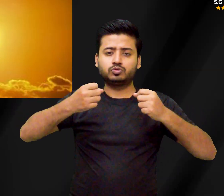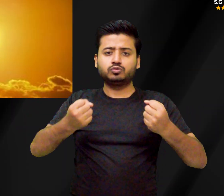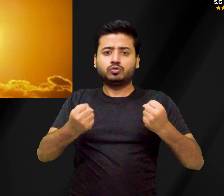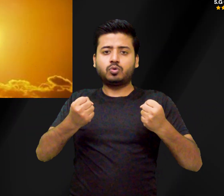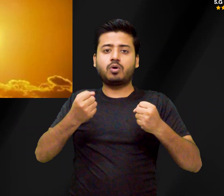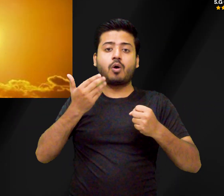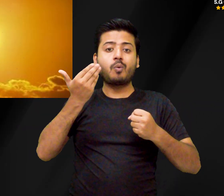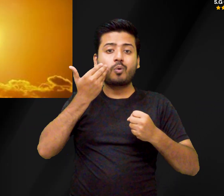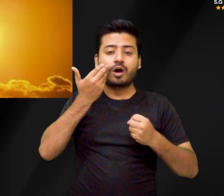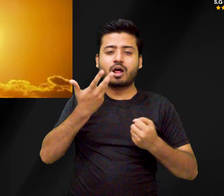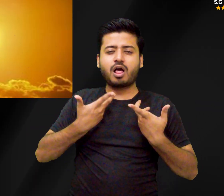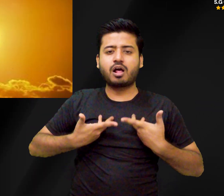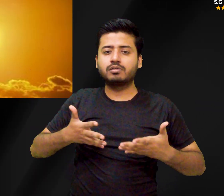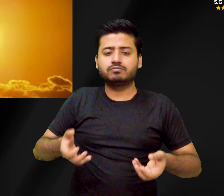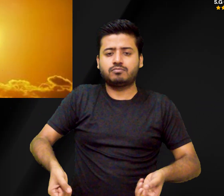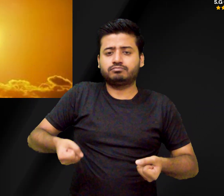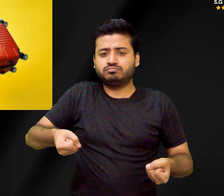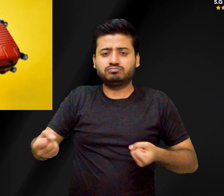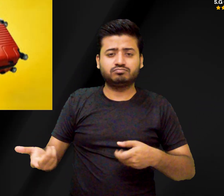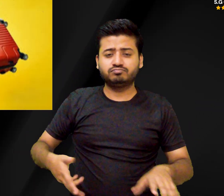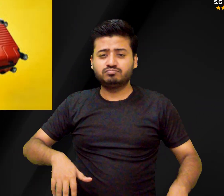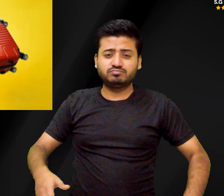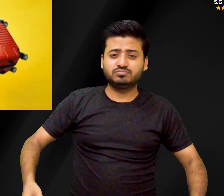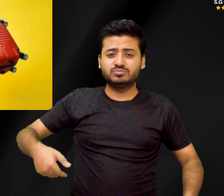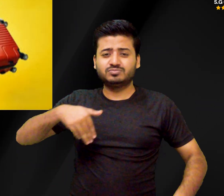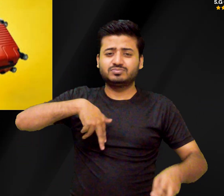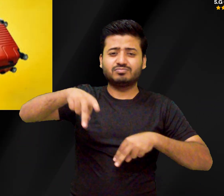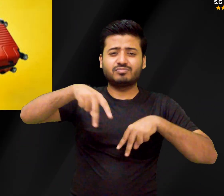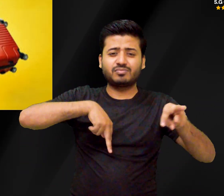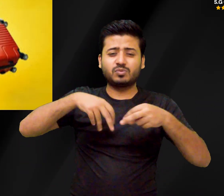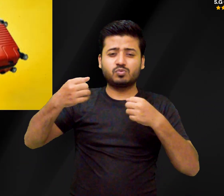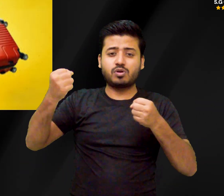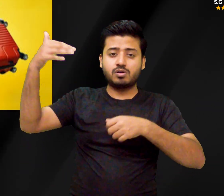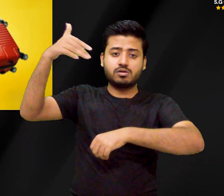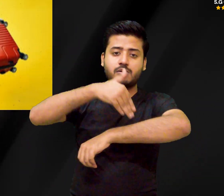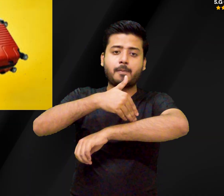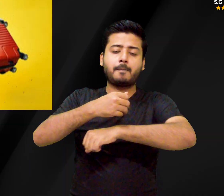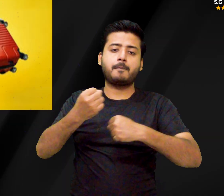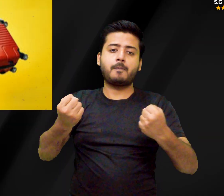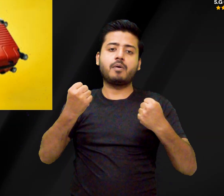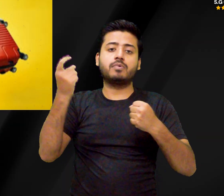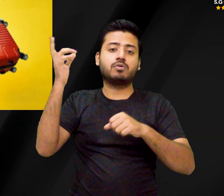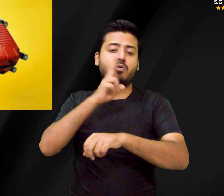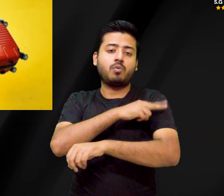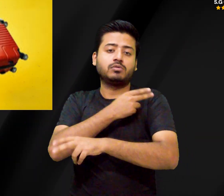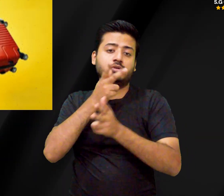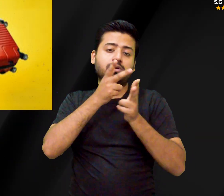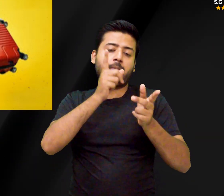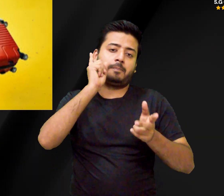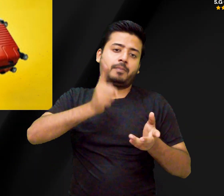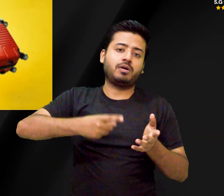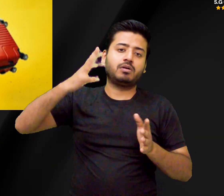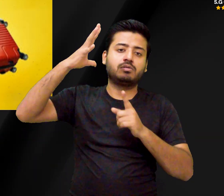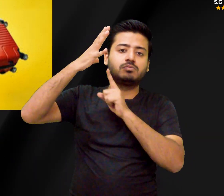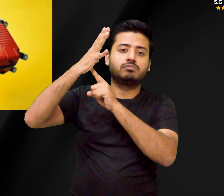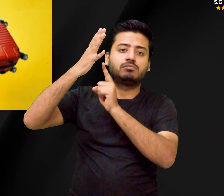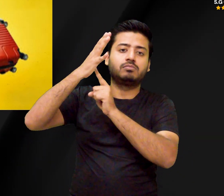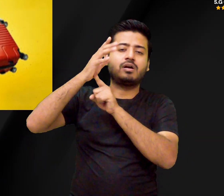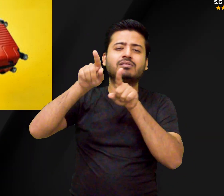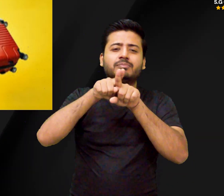crucial for bone health and their immune system. Sunlight exposure can improve mood and help regulate blood pressure. It also supports